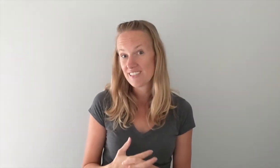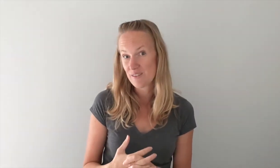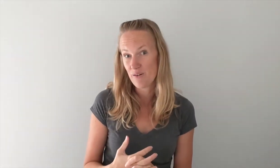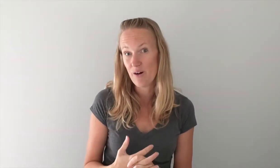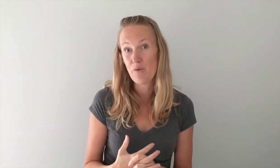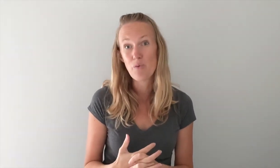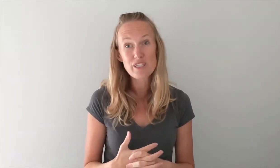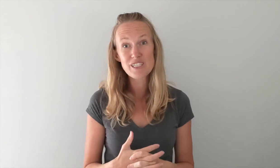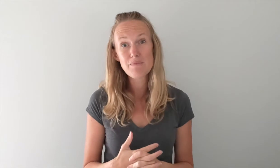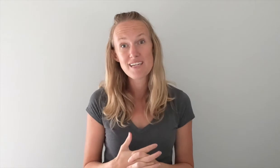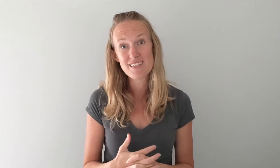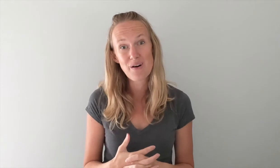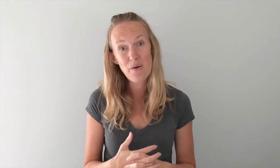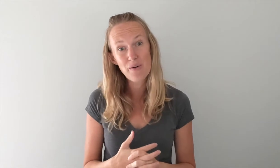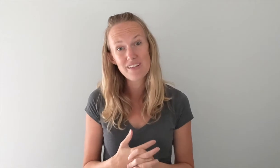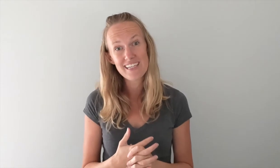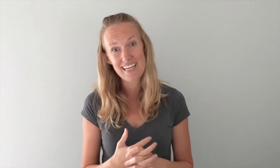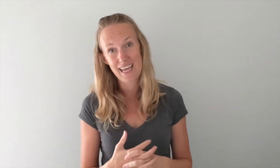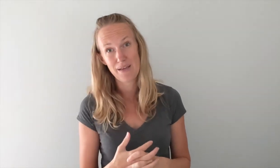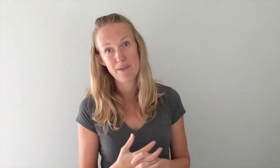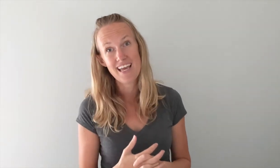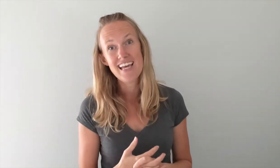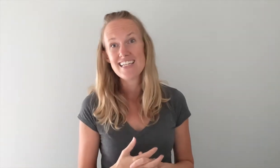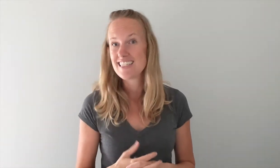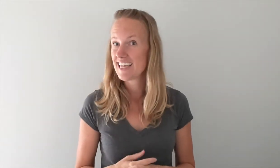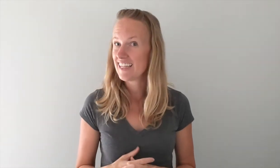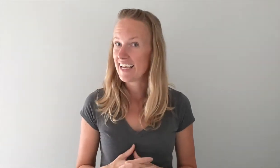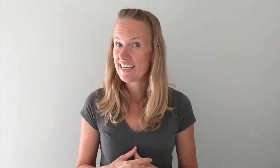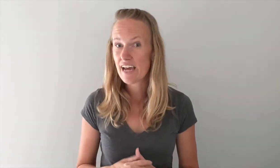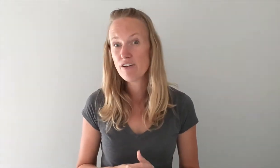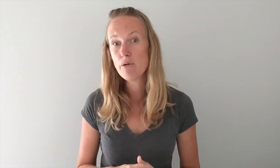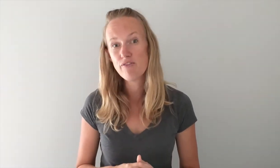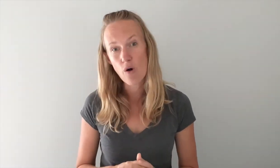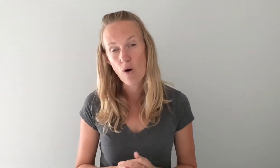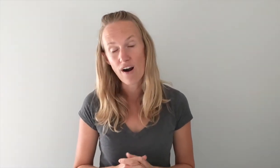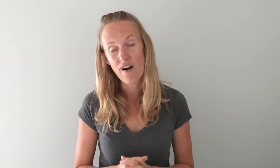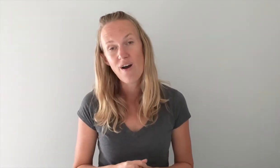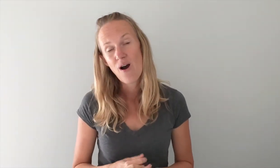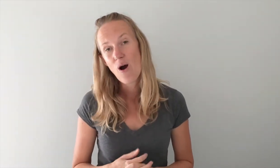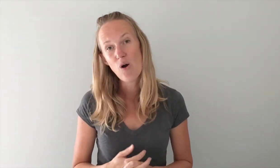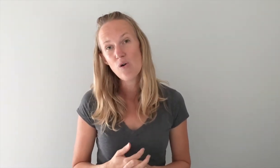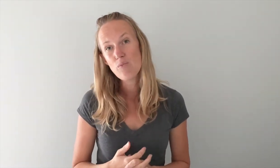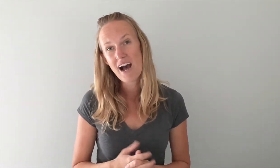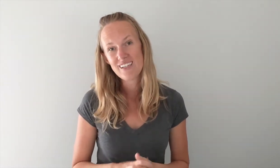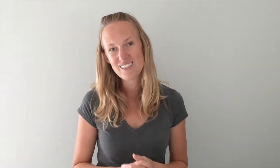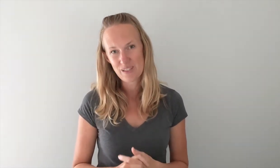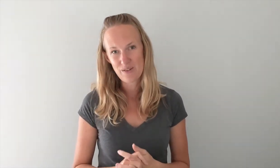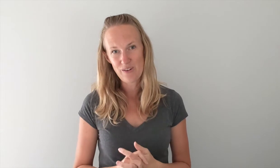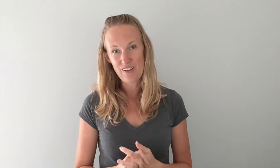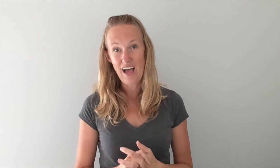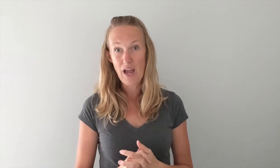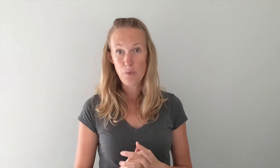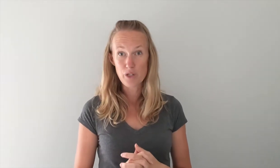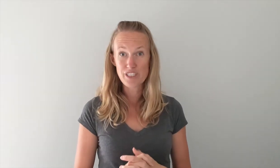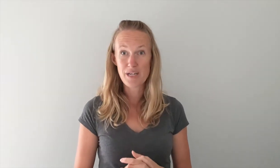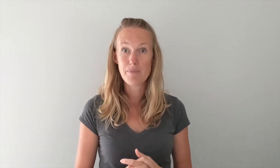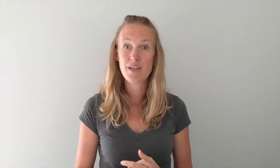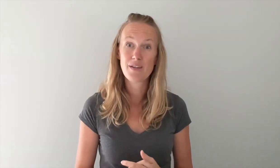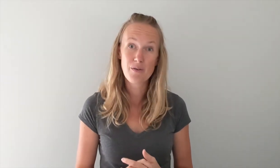soul worship his holy name sing like never before oh my soul I worship your